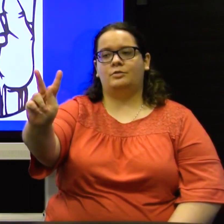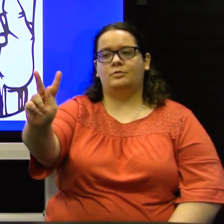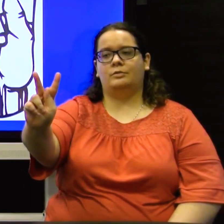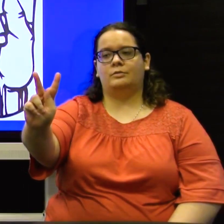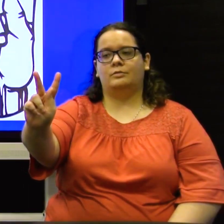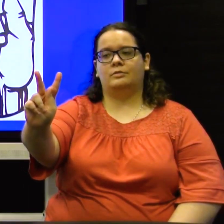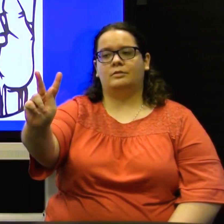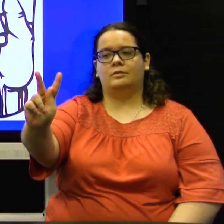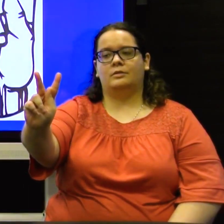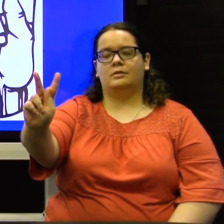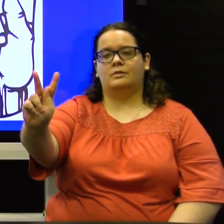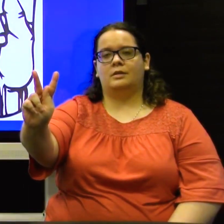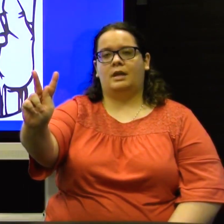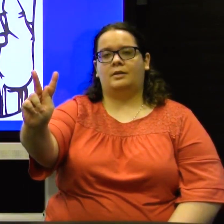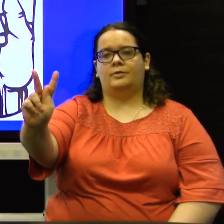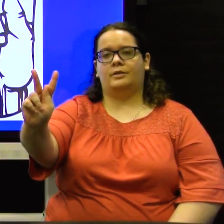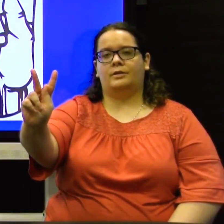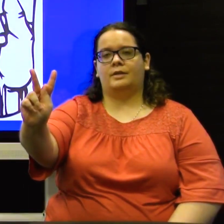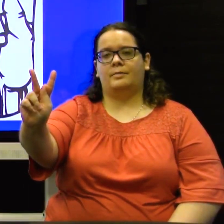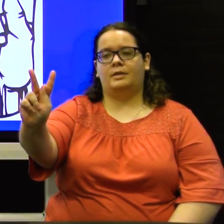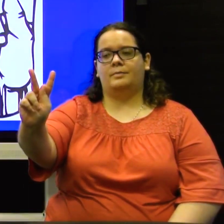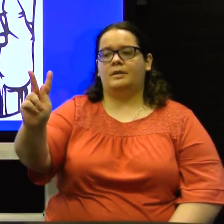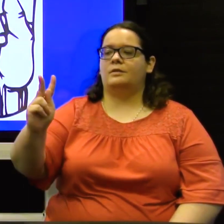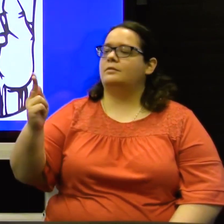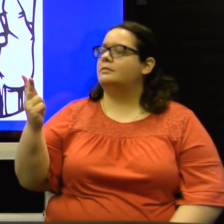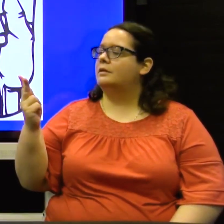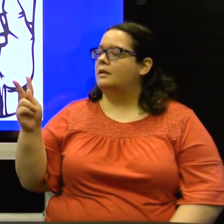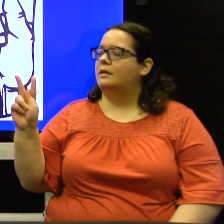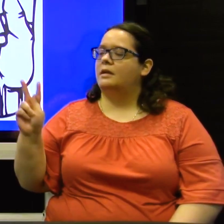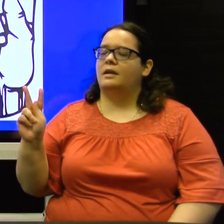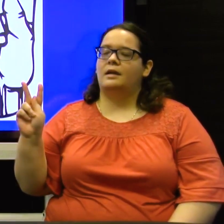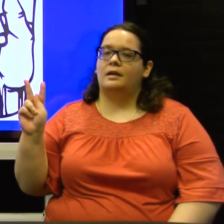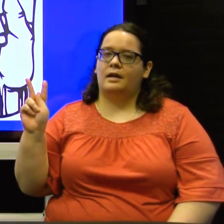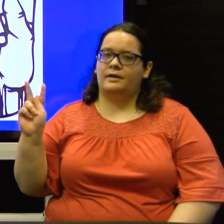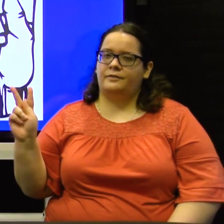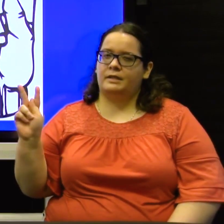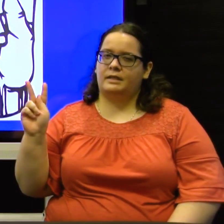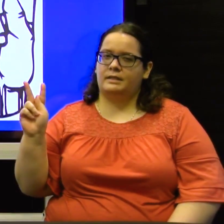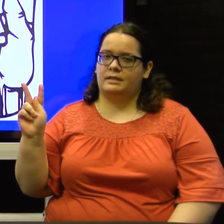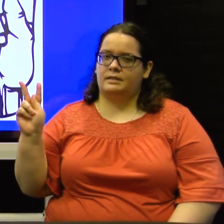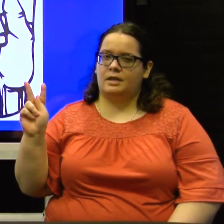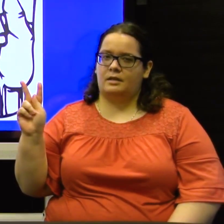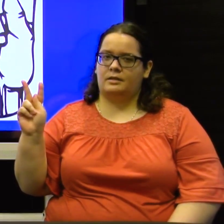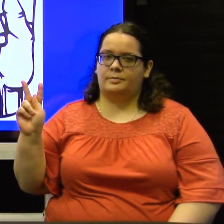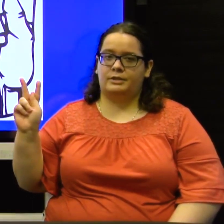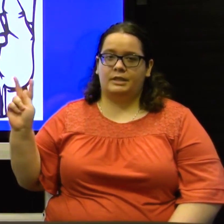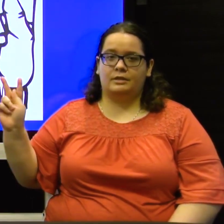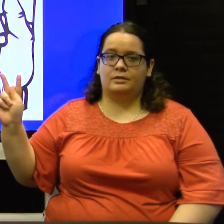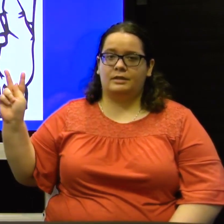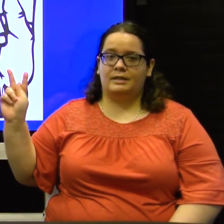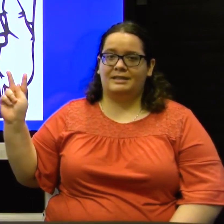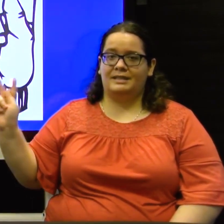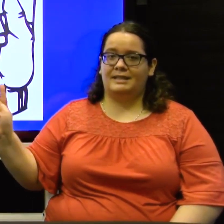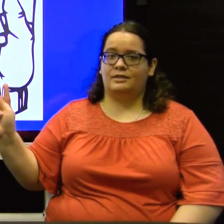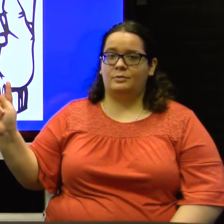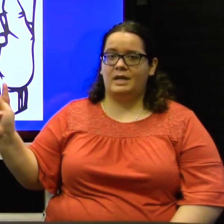and they put their thumb in the middle. I feel like this is not a particularly clear way